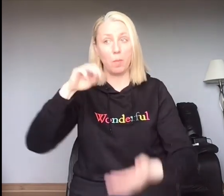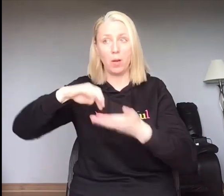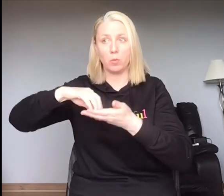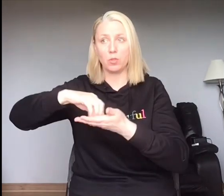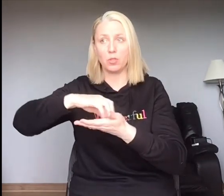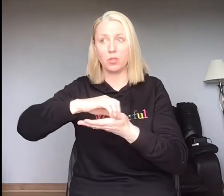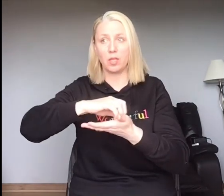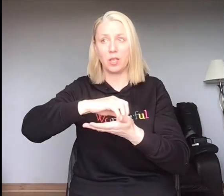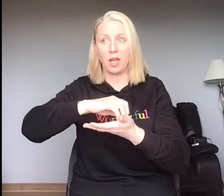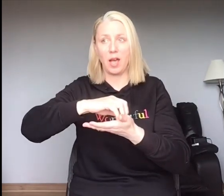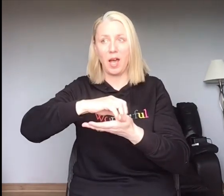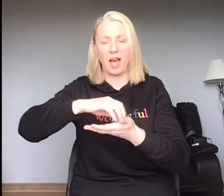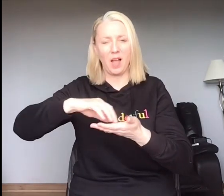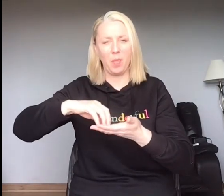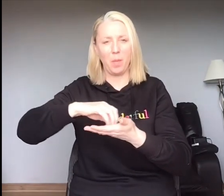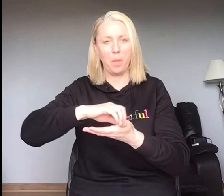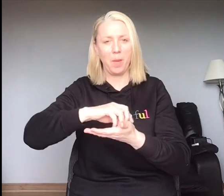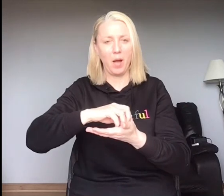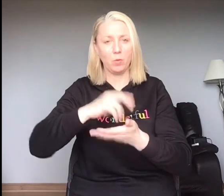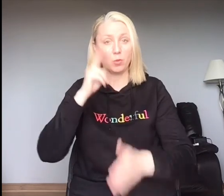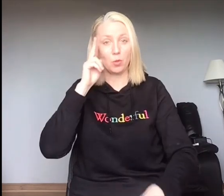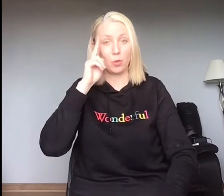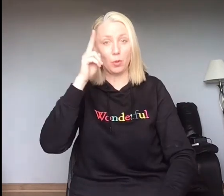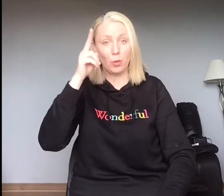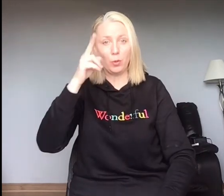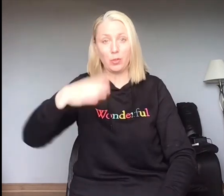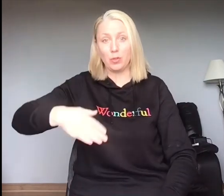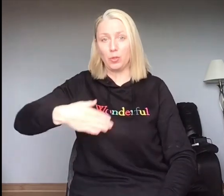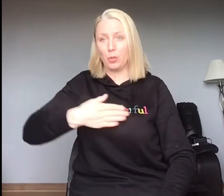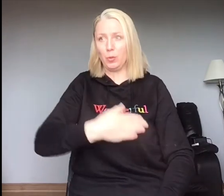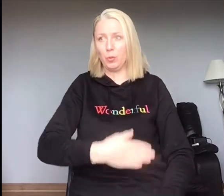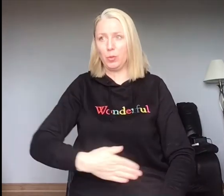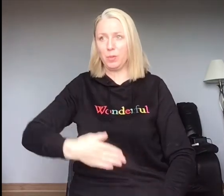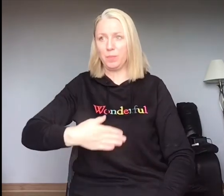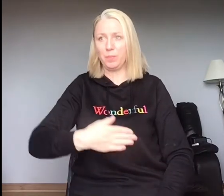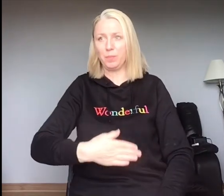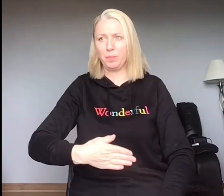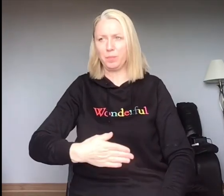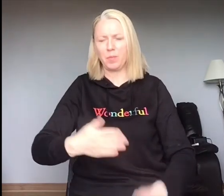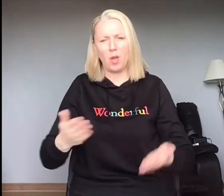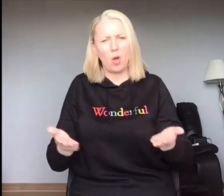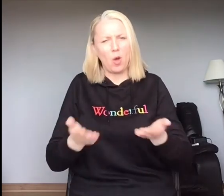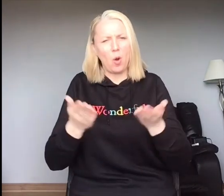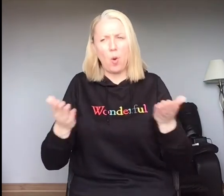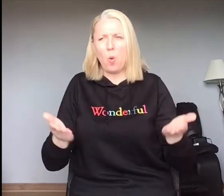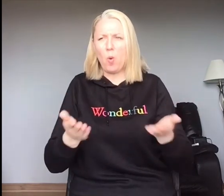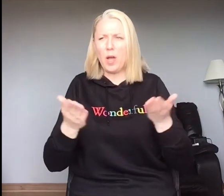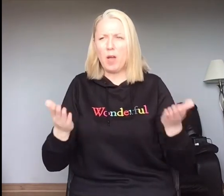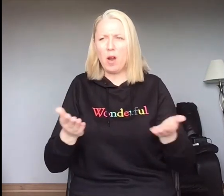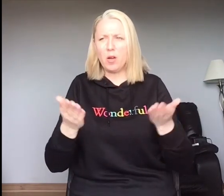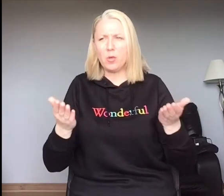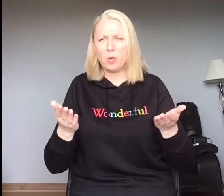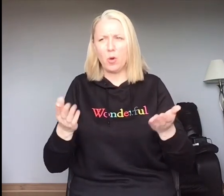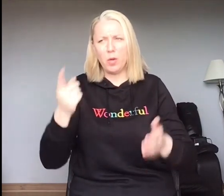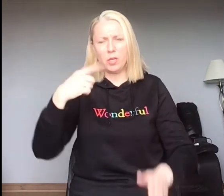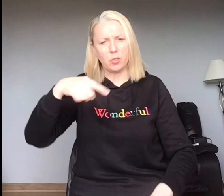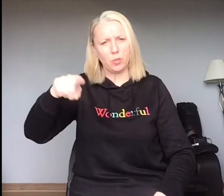mouse, and the mouse looked good. Where are you going to,